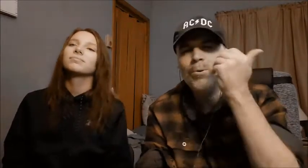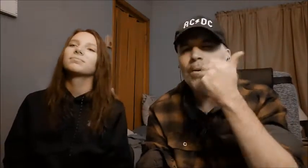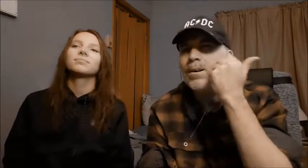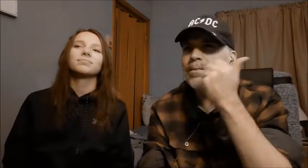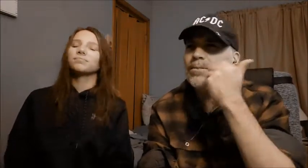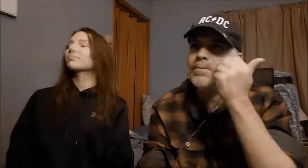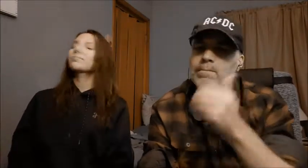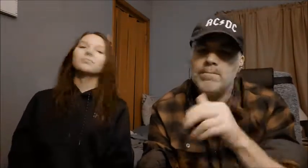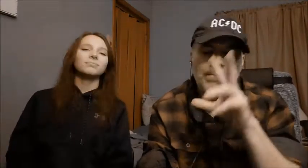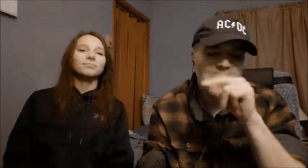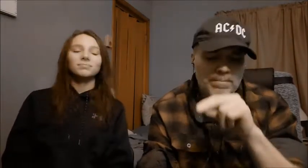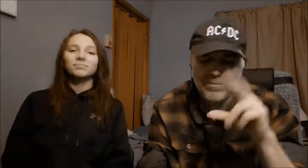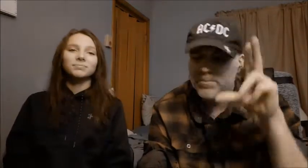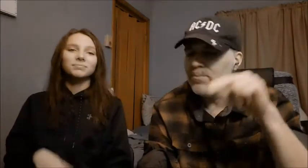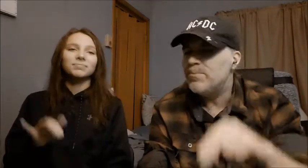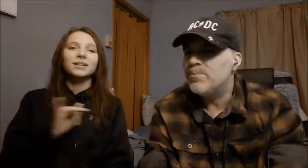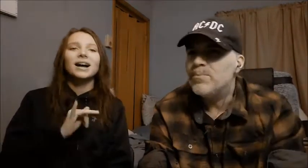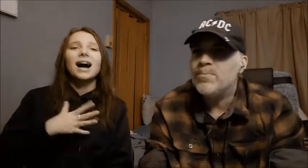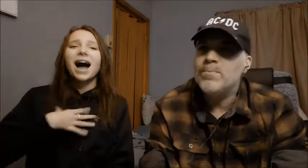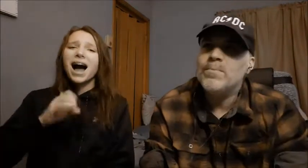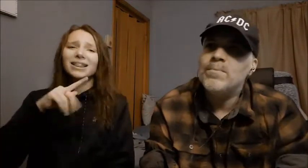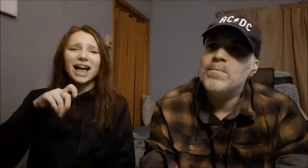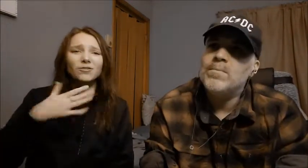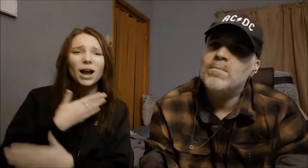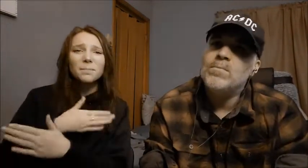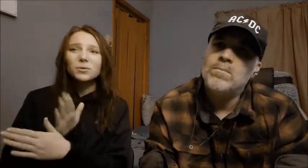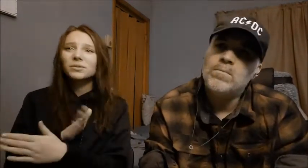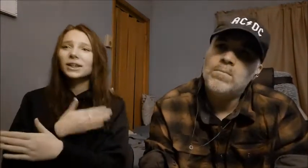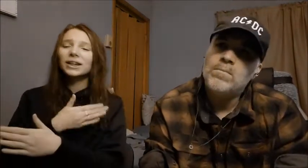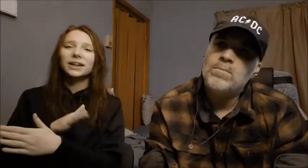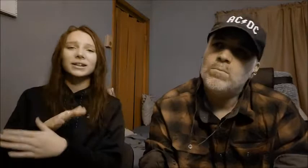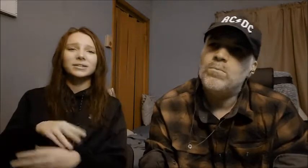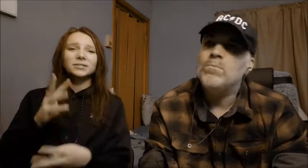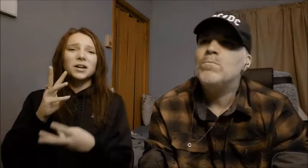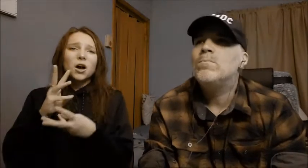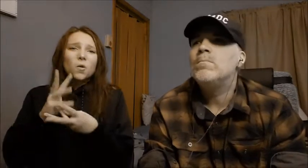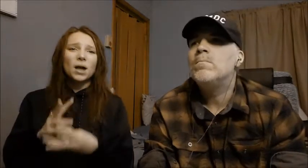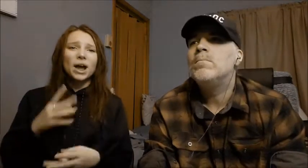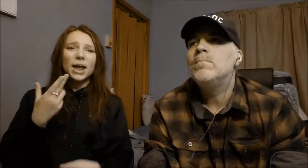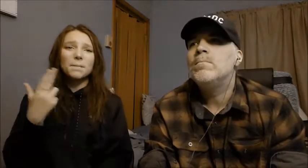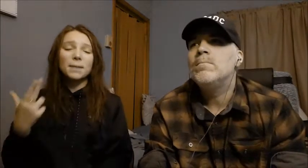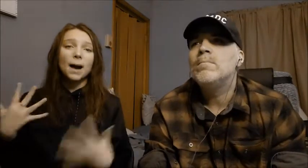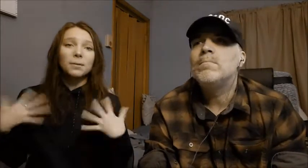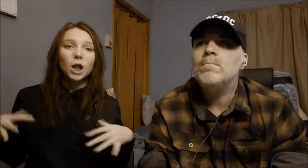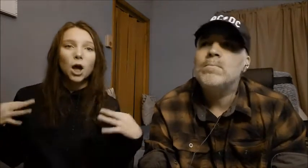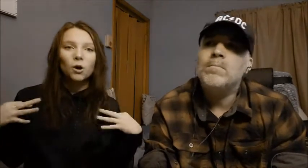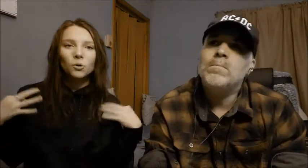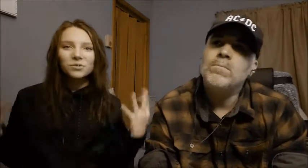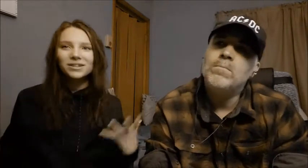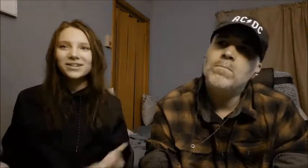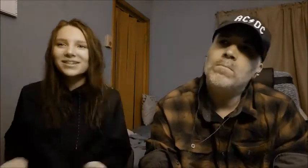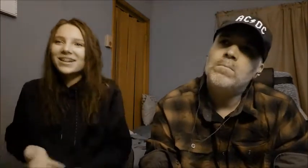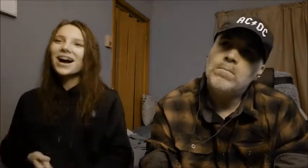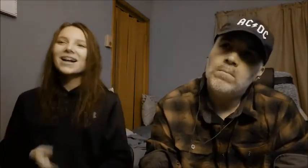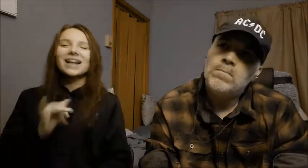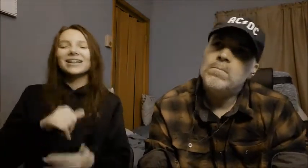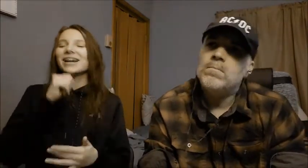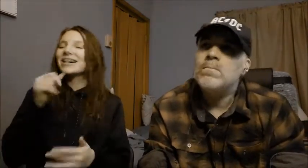prostitute, no, no I like rap music, ha! Wear hip-hop clothes That